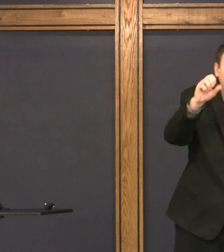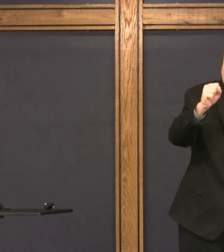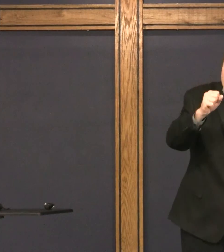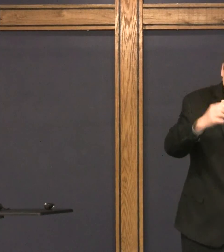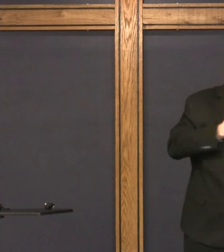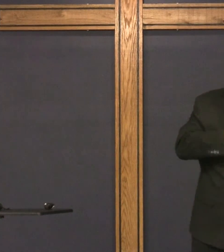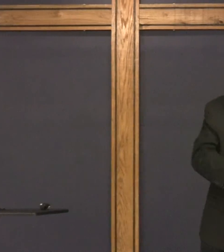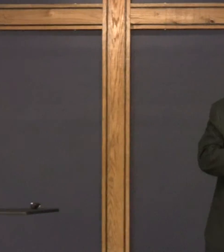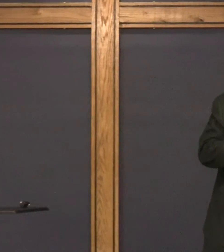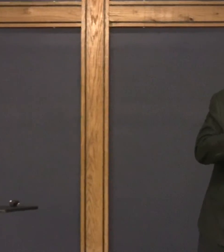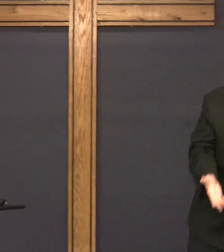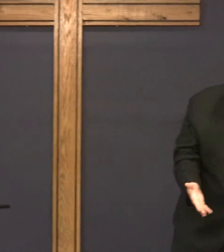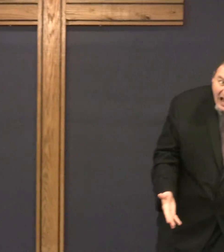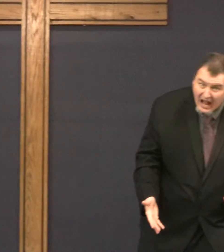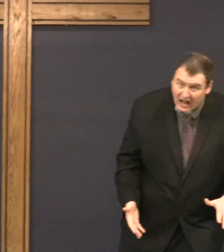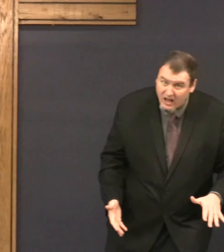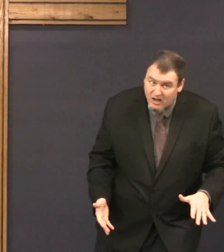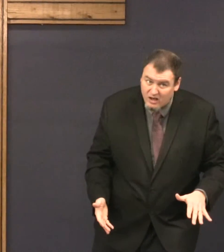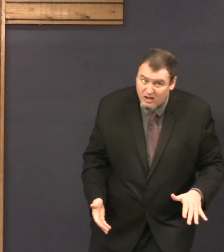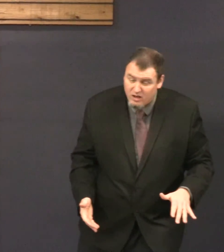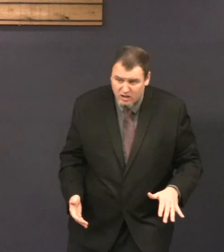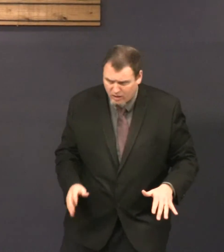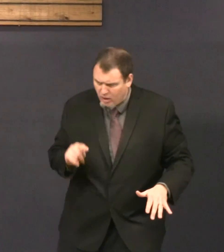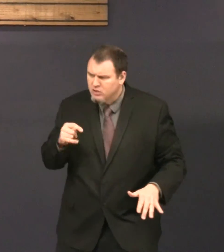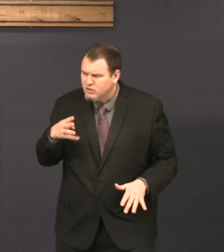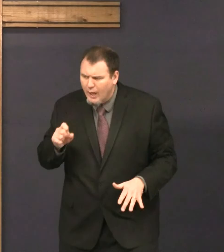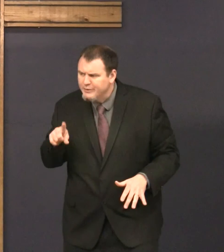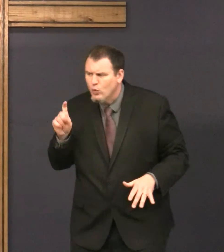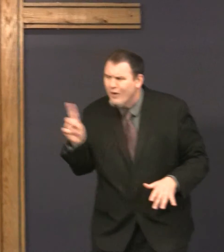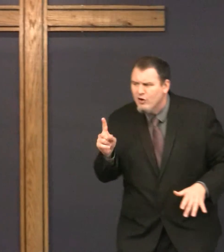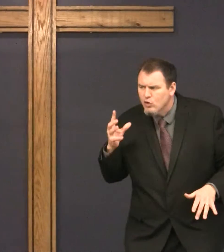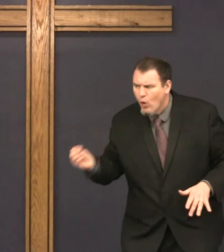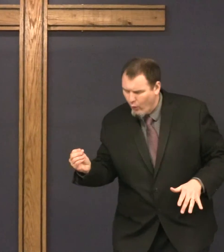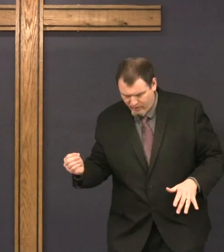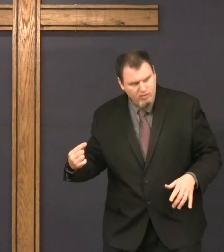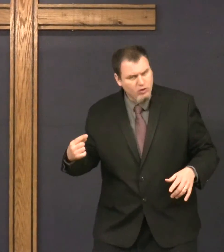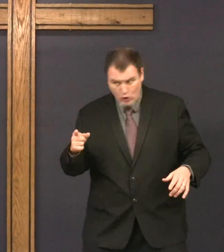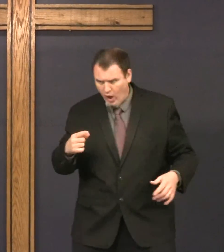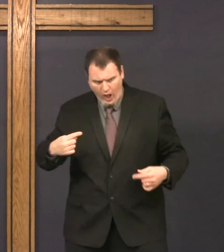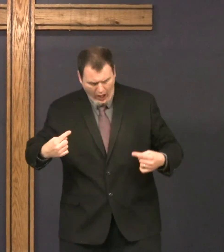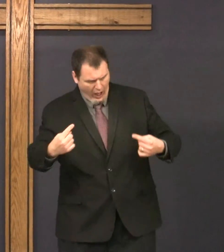And Thomas was willing to die with Jesus. He said, where are you going?